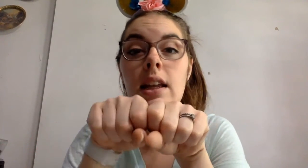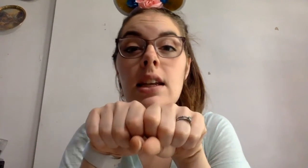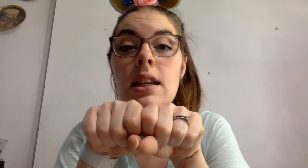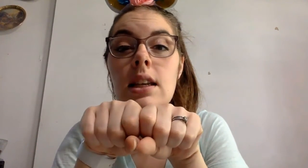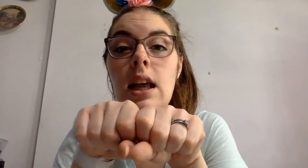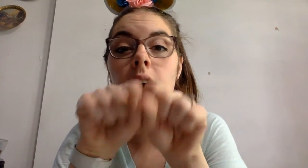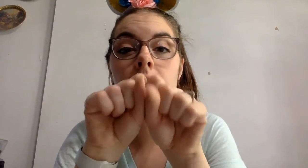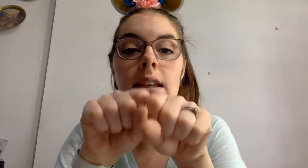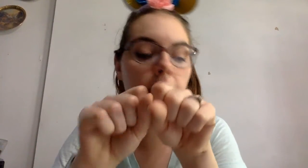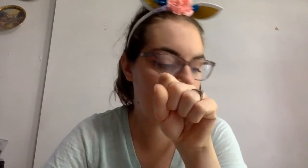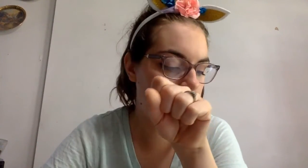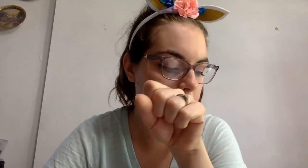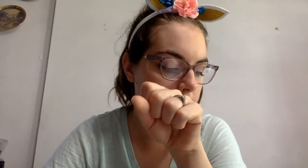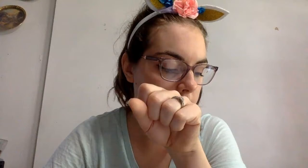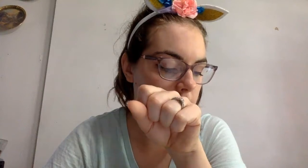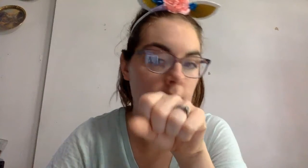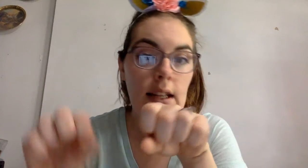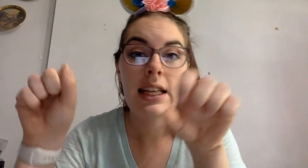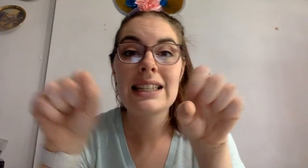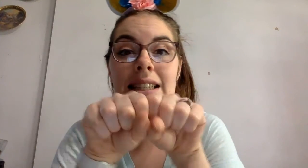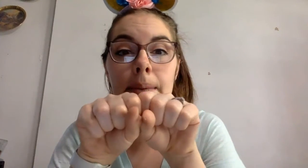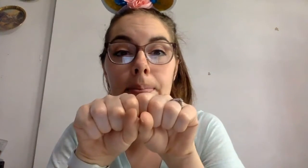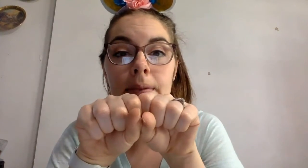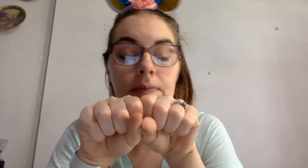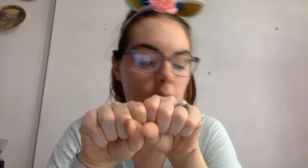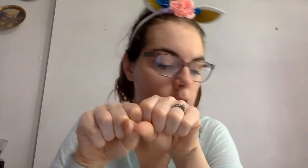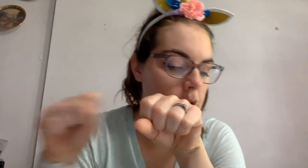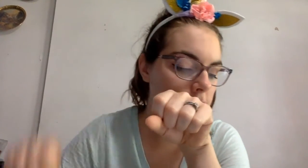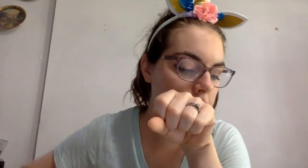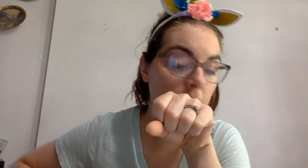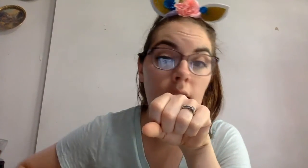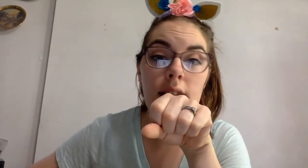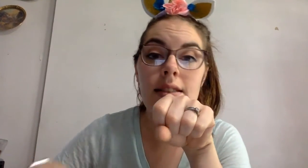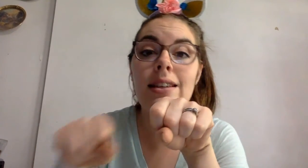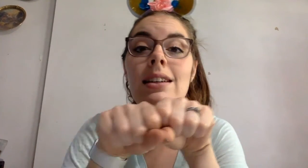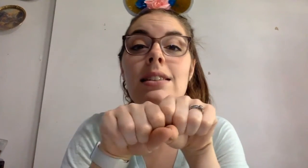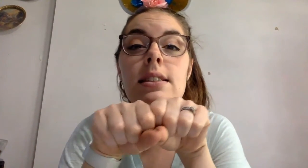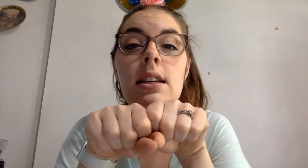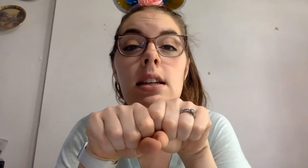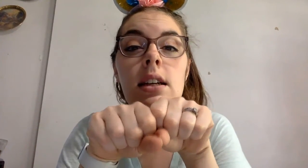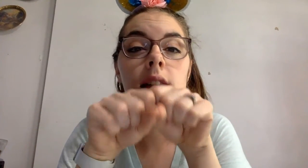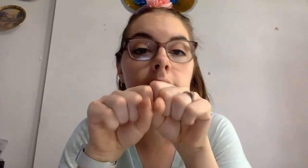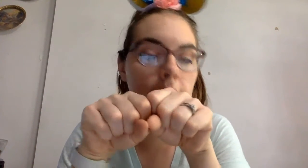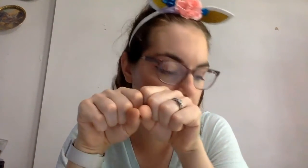-n. Neck. Dip. Change d-t-t. tip.